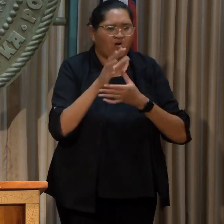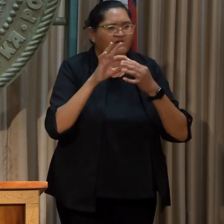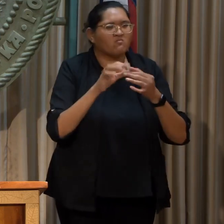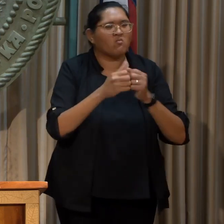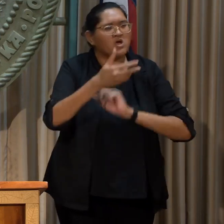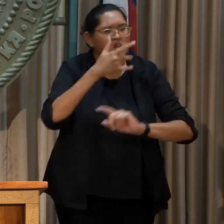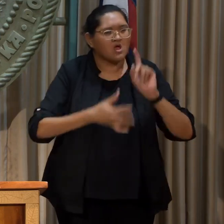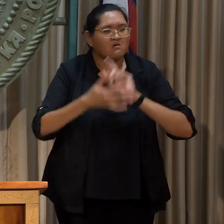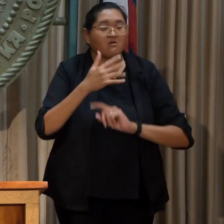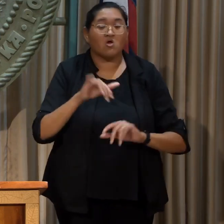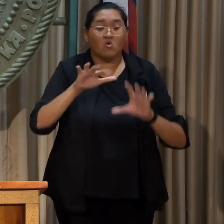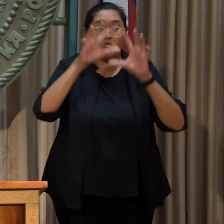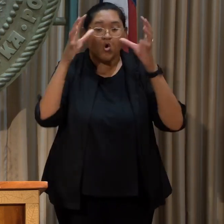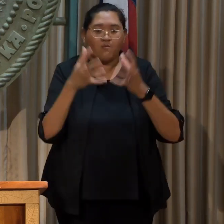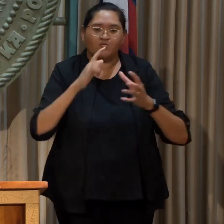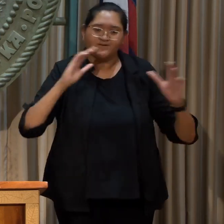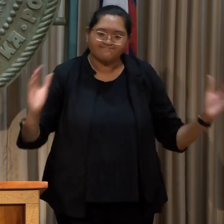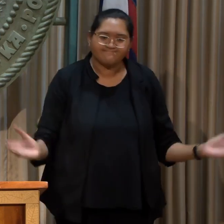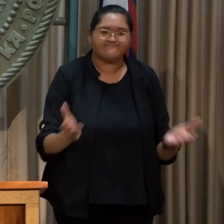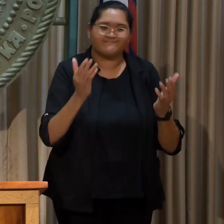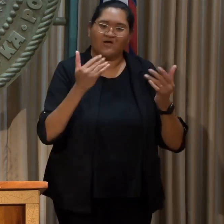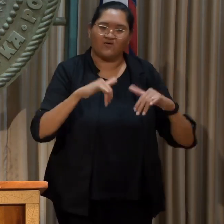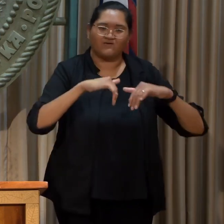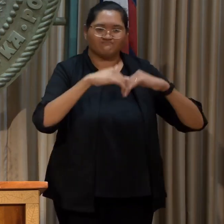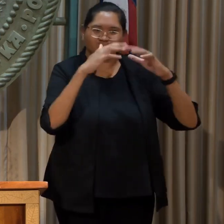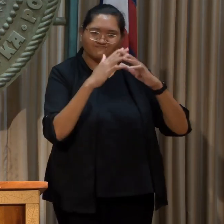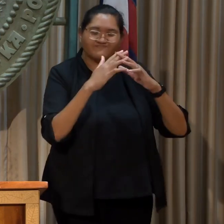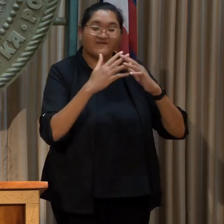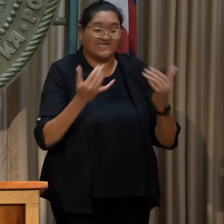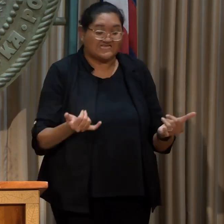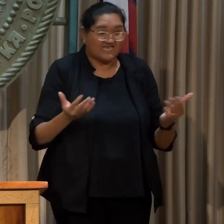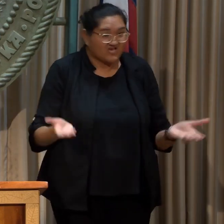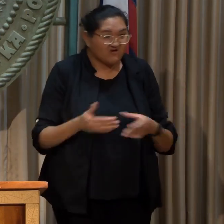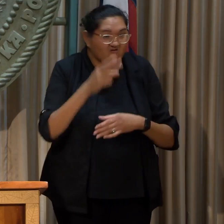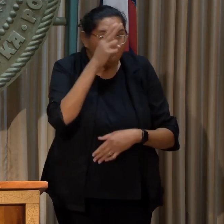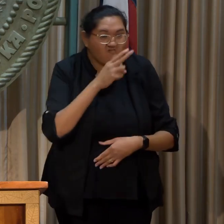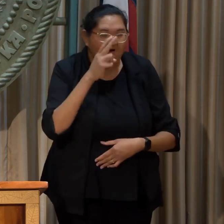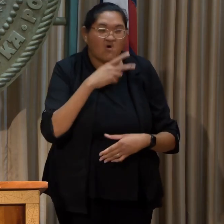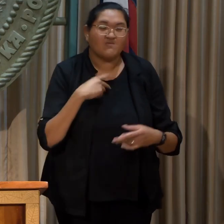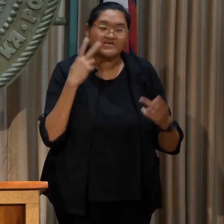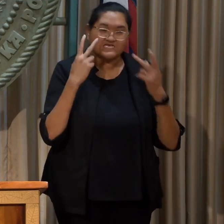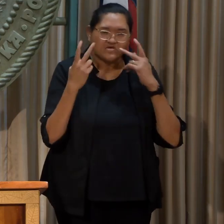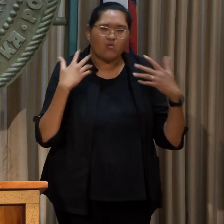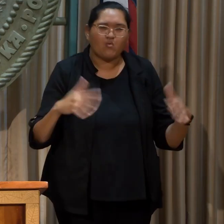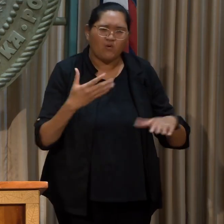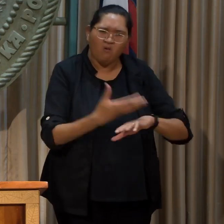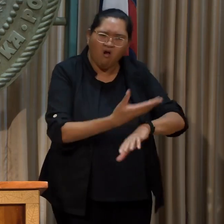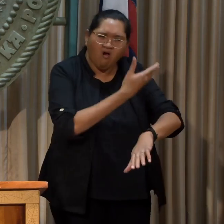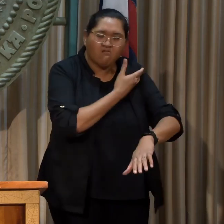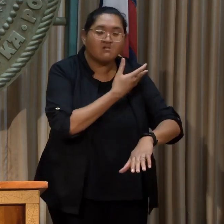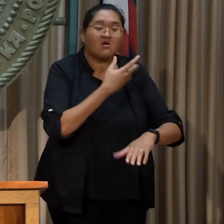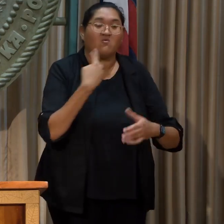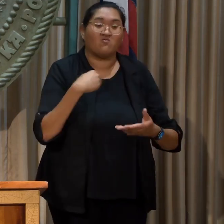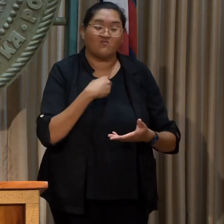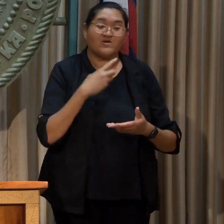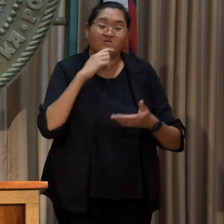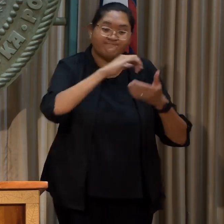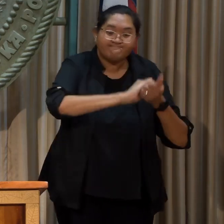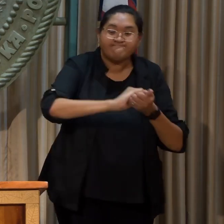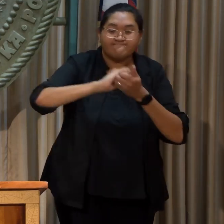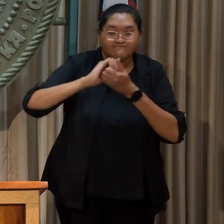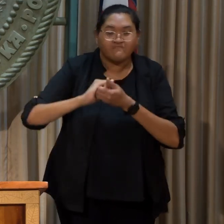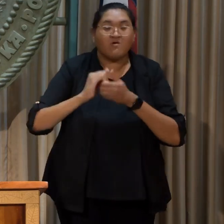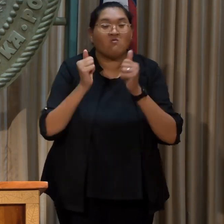A global movement has developed, and today in Hawaii, we see real progress as we stand in partnership